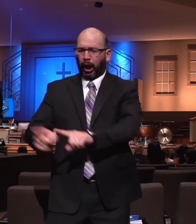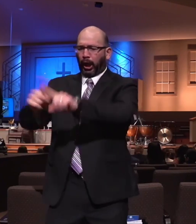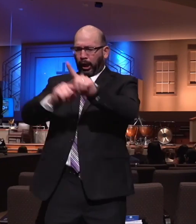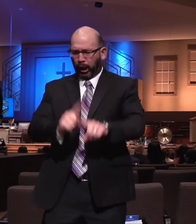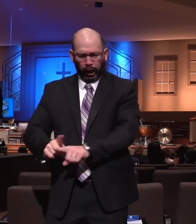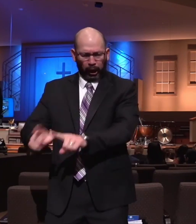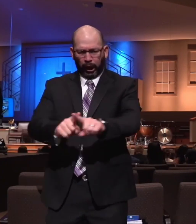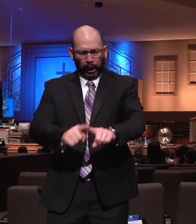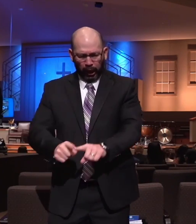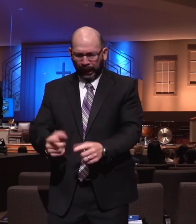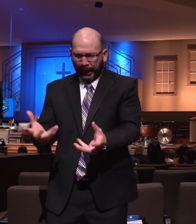varieties.